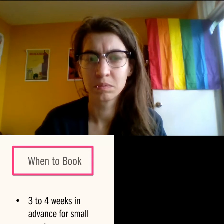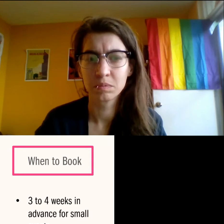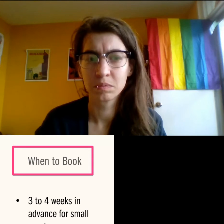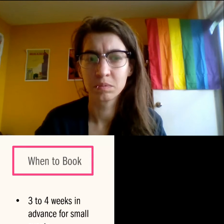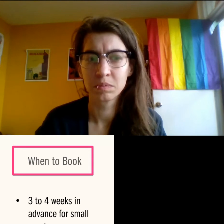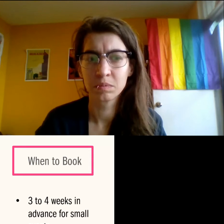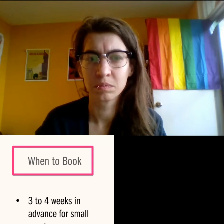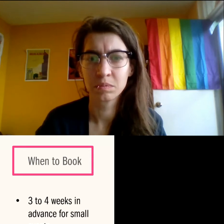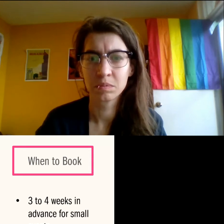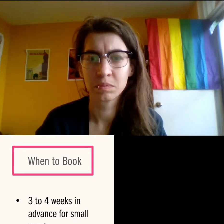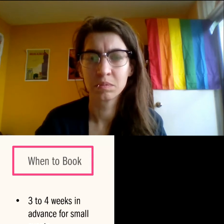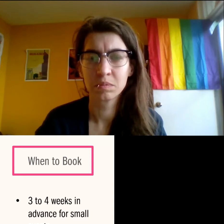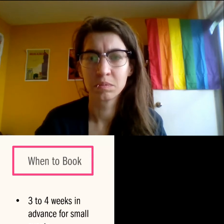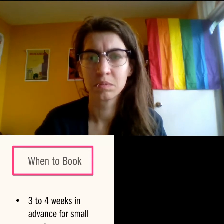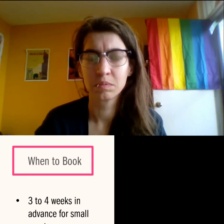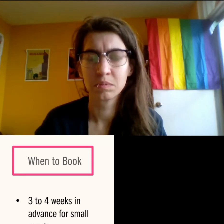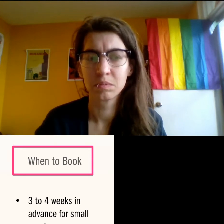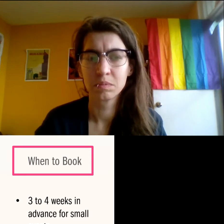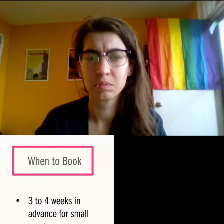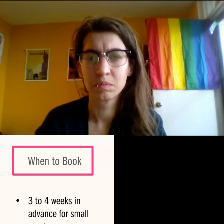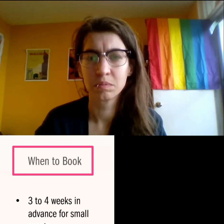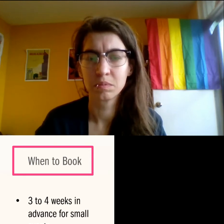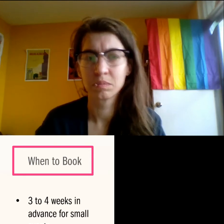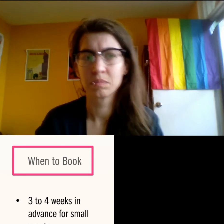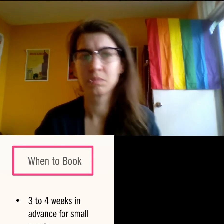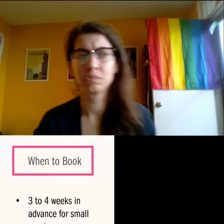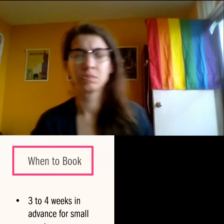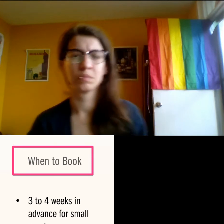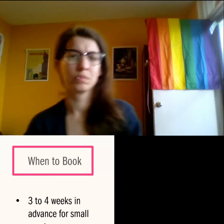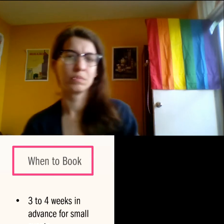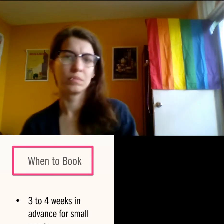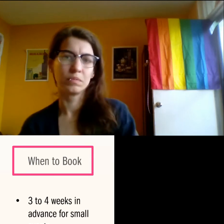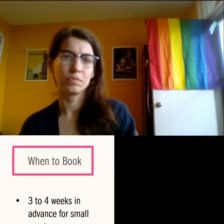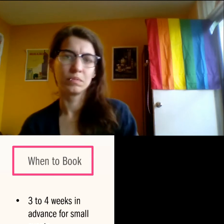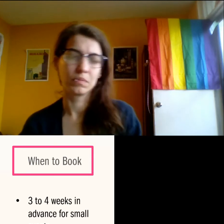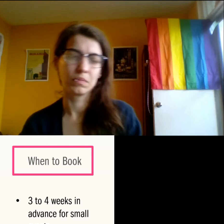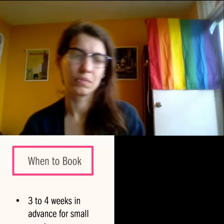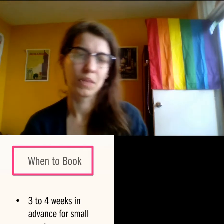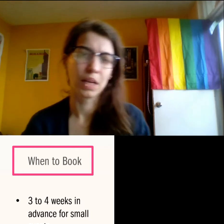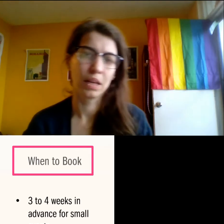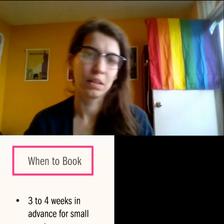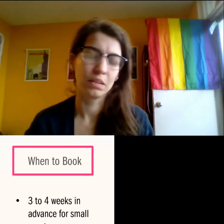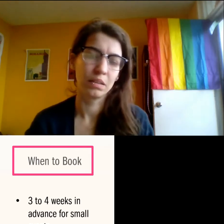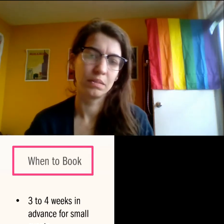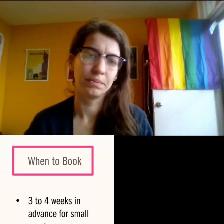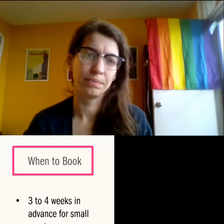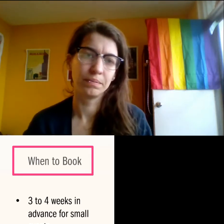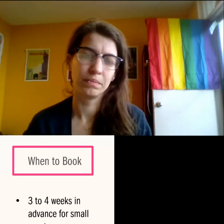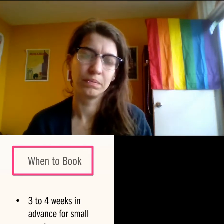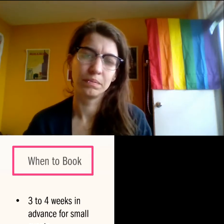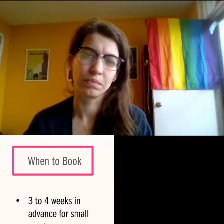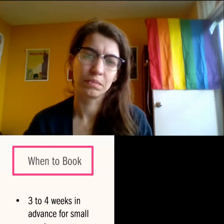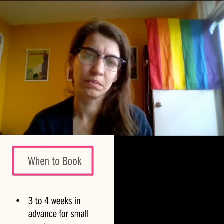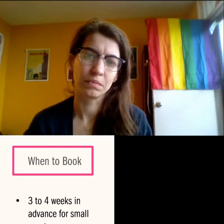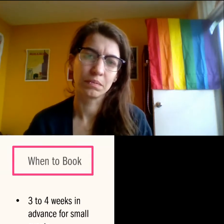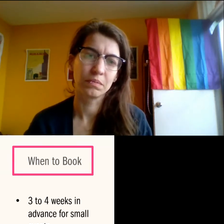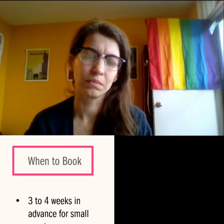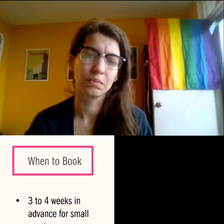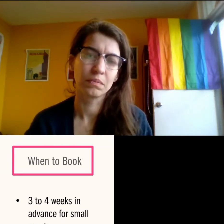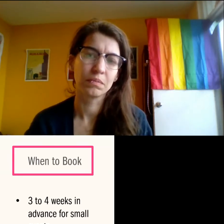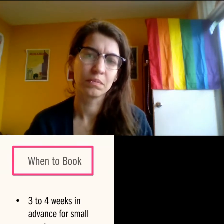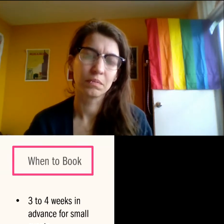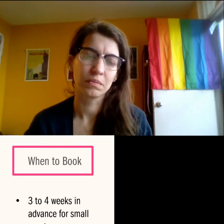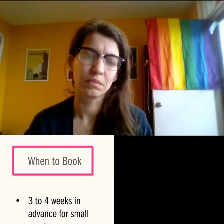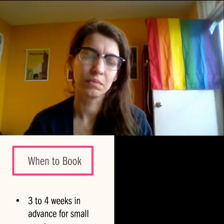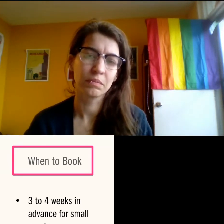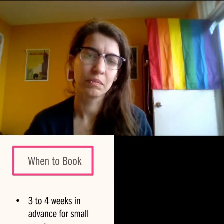a week or two before the event and then realize they didn't put any money aside. So make it, you know, I think making it a priority is an important